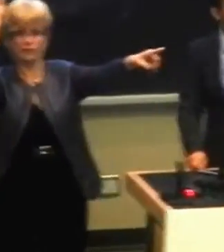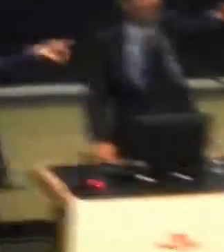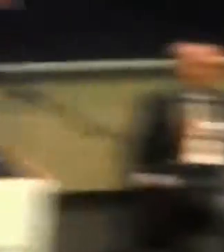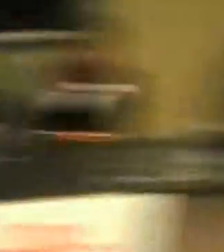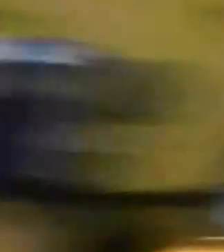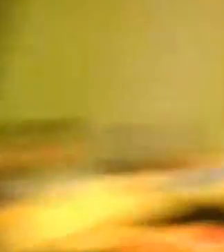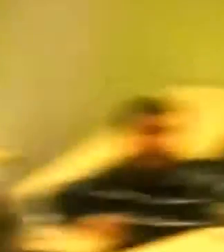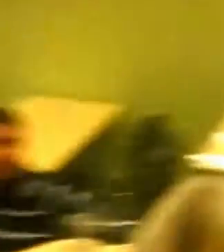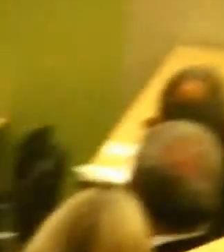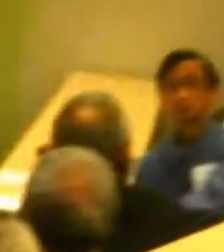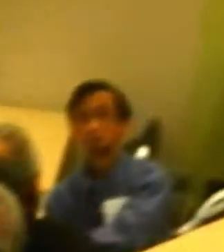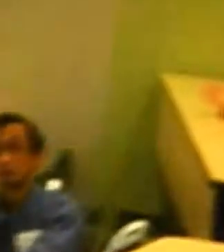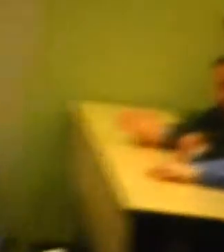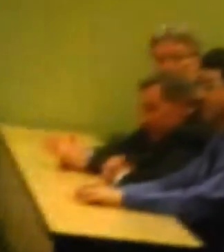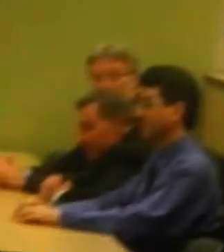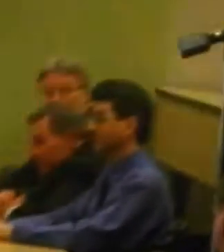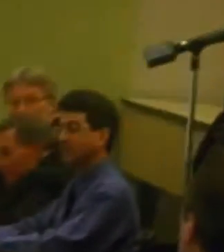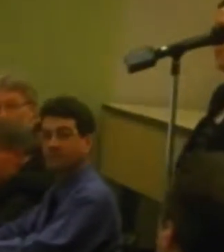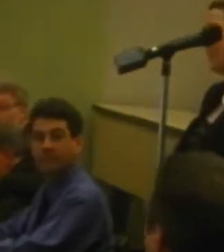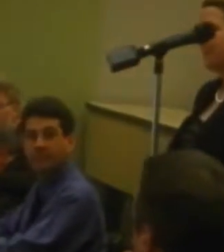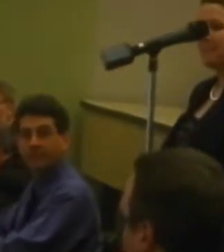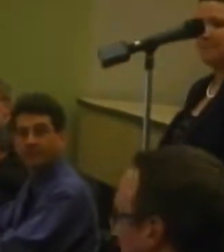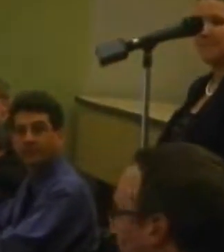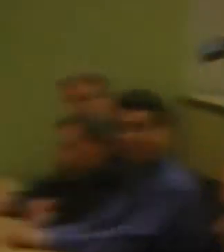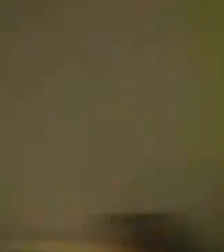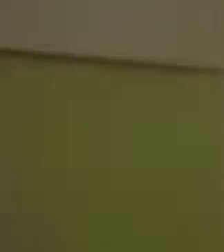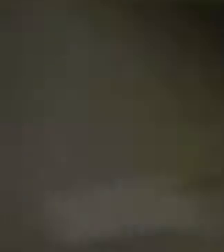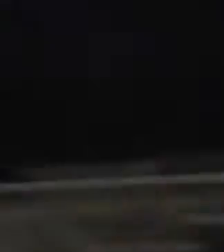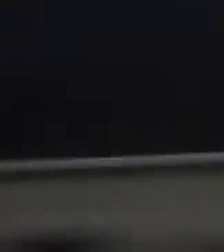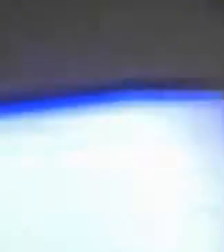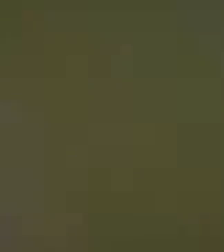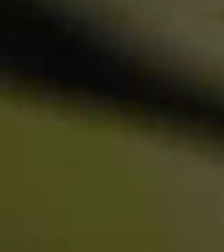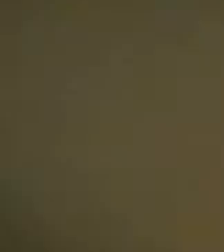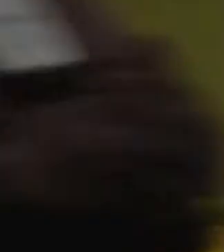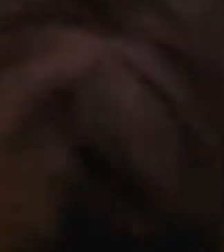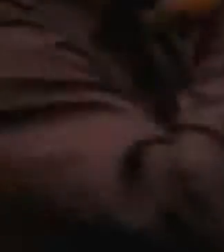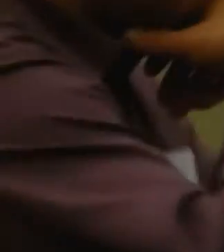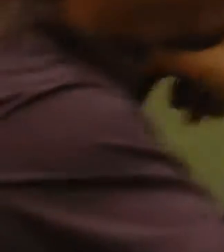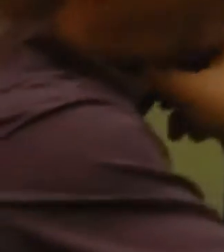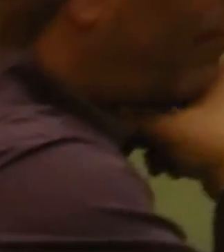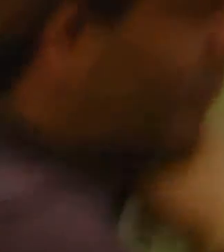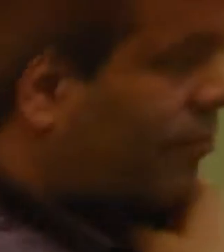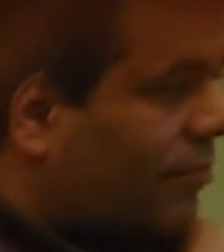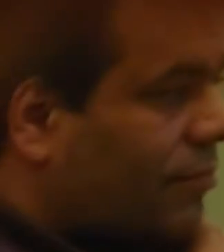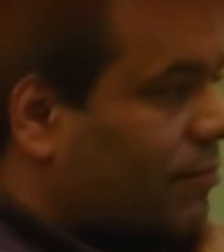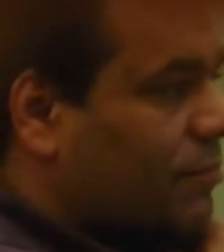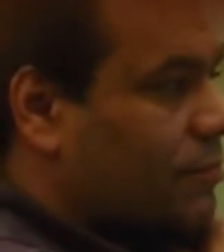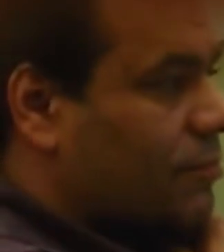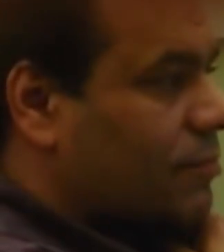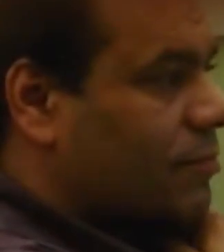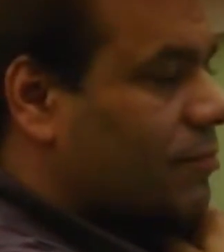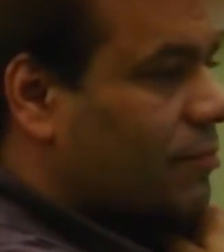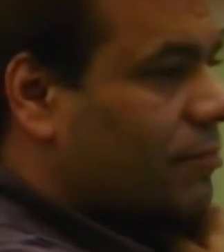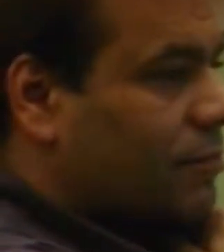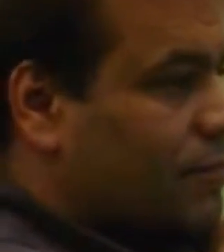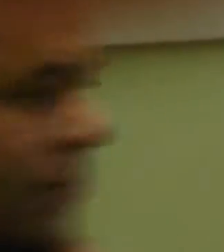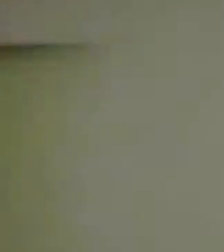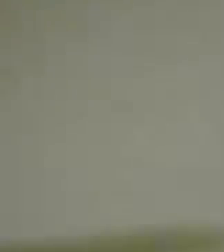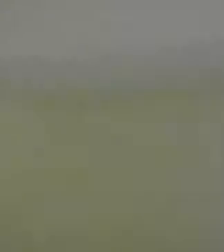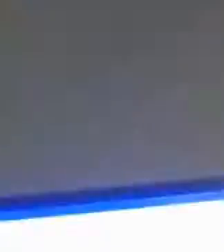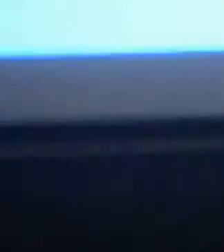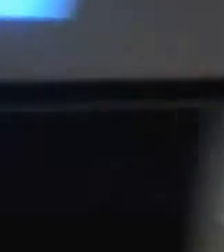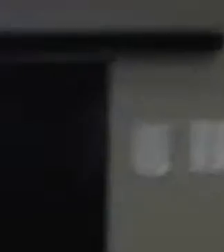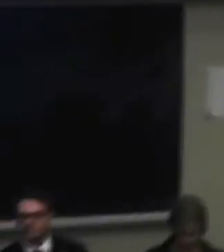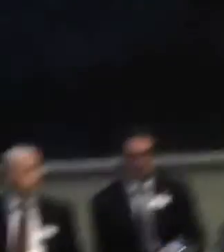helping out at the microphone number one. Roger is helping out at microphone number two. So just line up beside Roger when the time